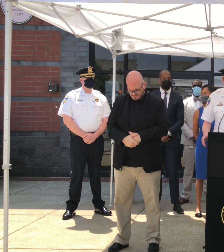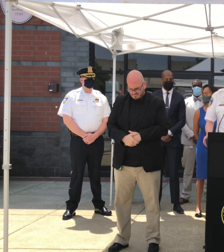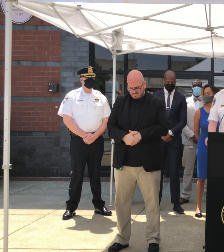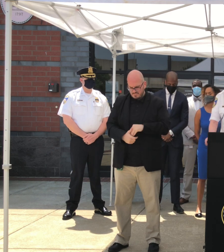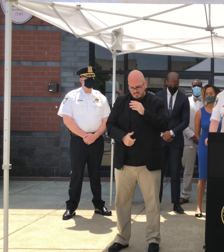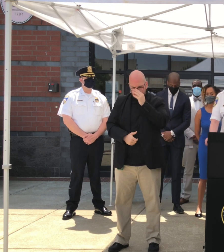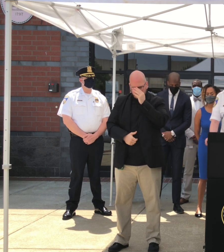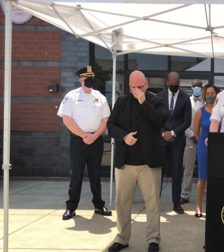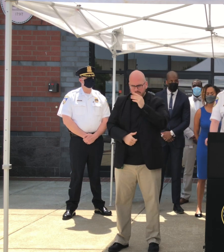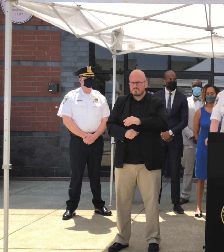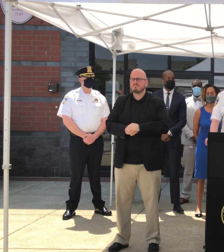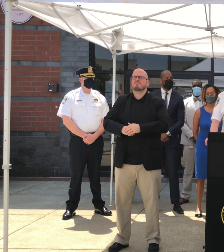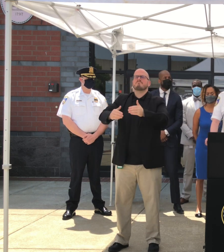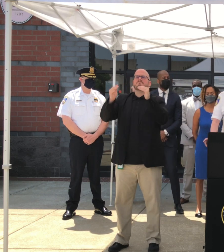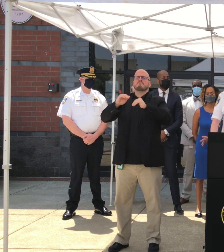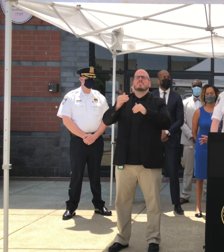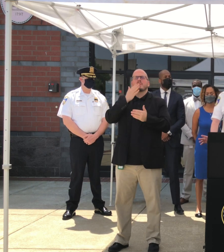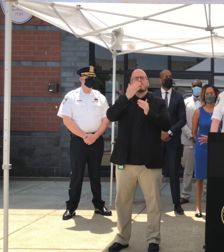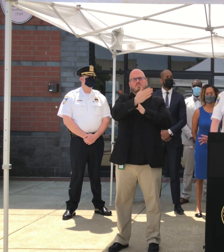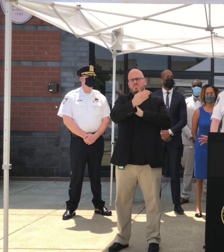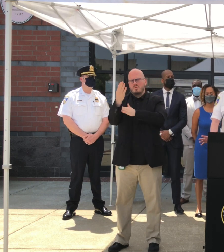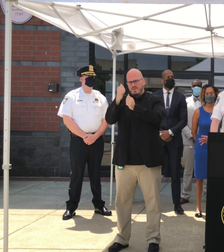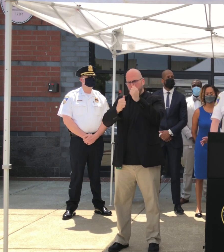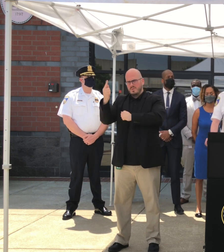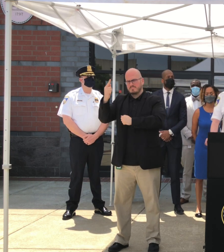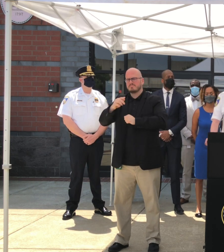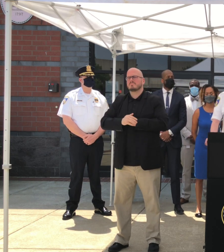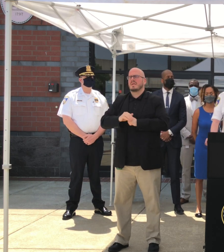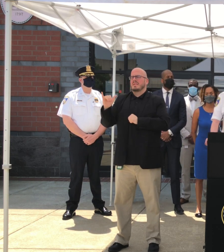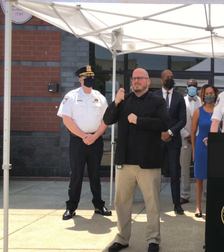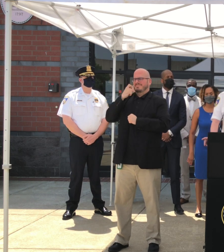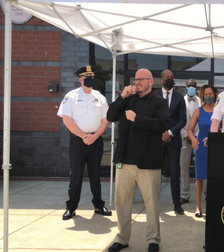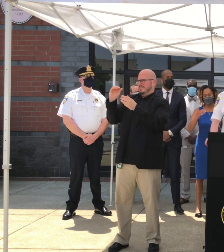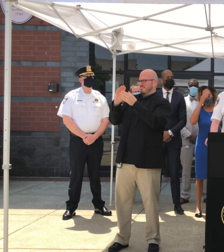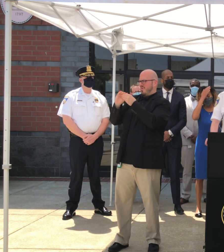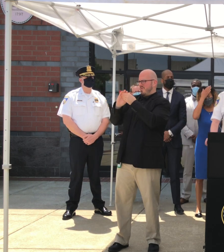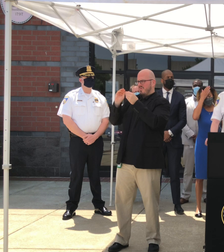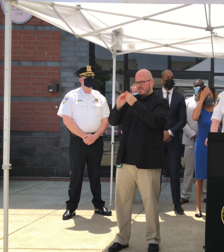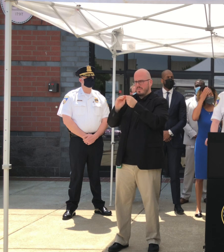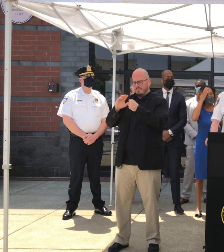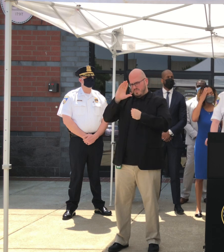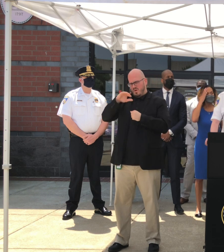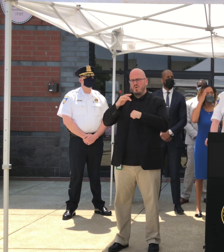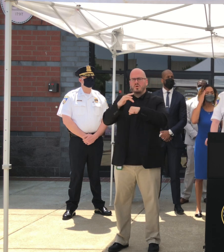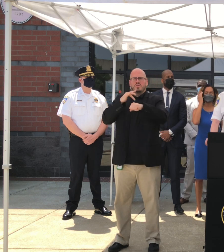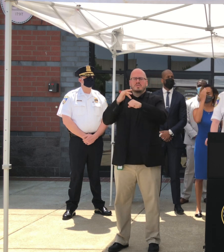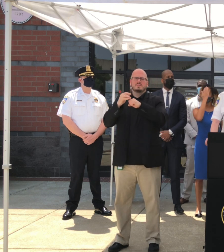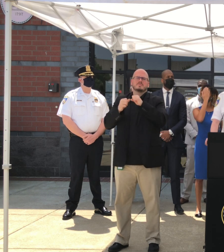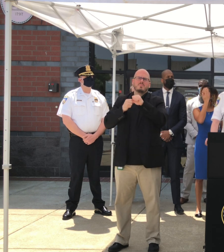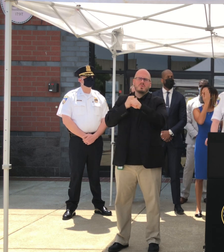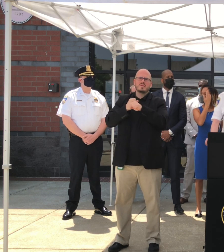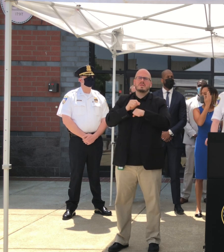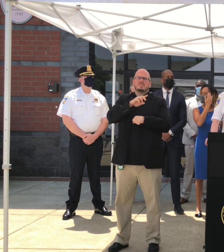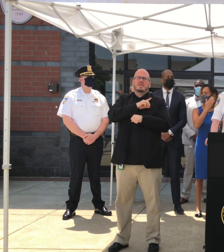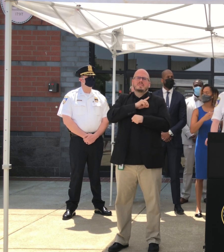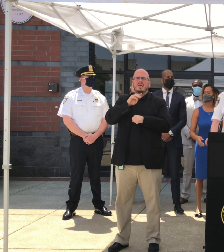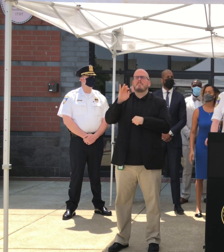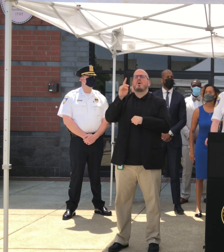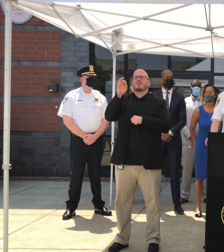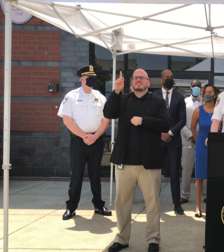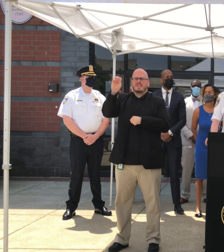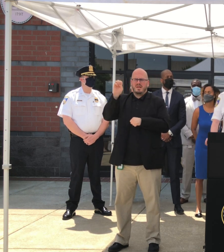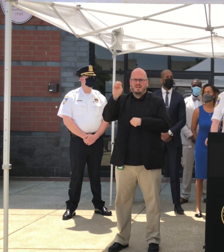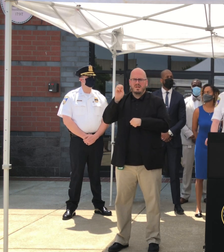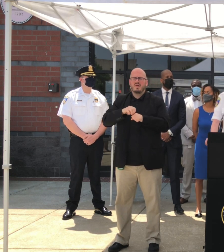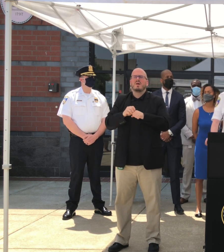So good morning everybody. Like was spoken earlier, we know earlier this year Dante Barksdale was tragically murdered in the